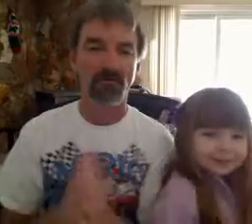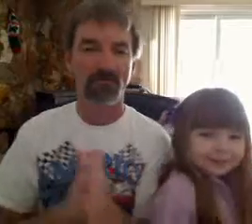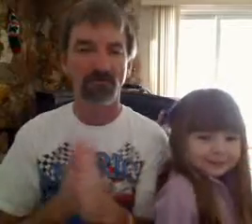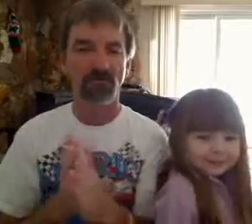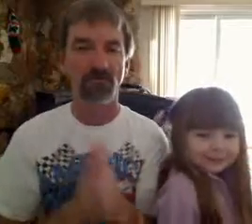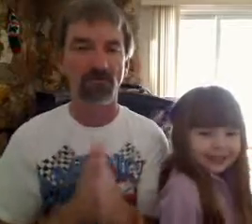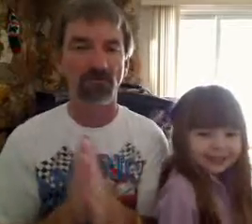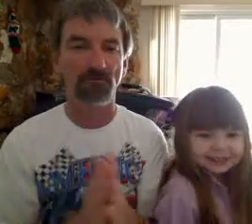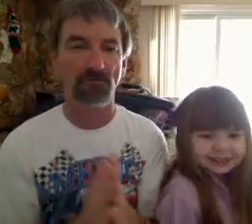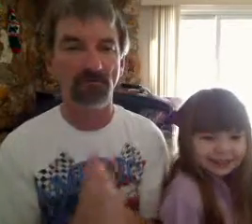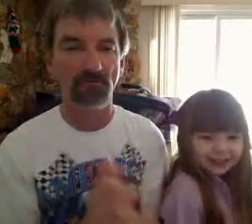Hello.